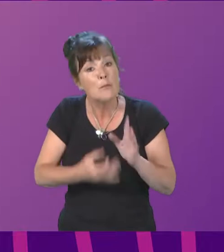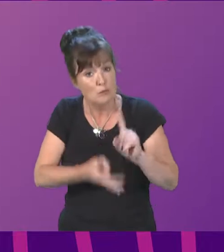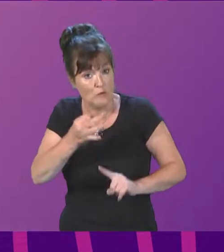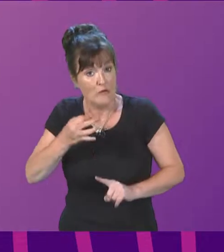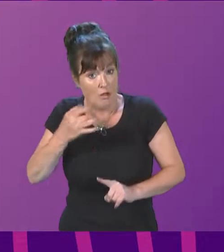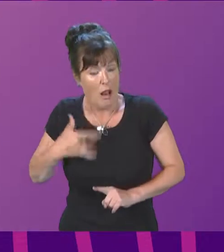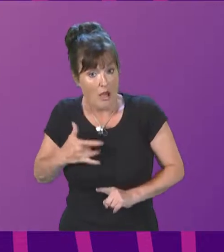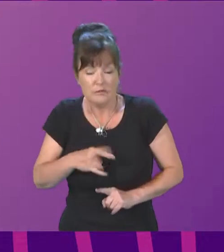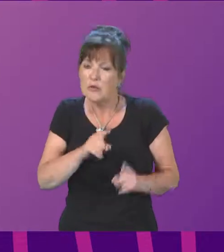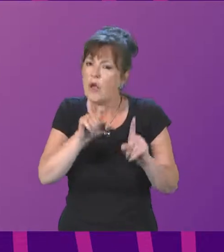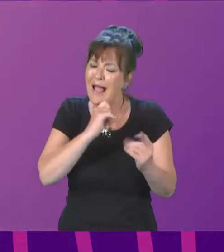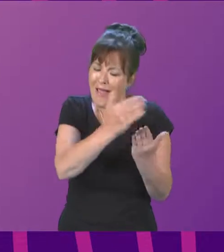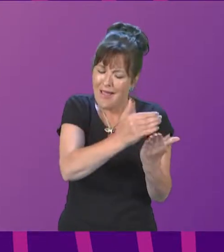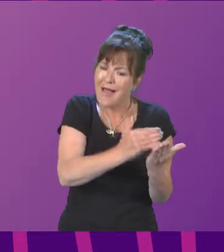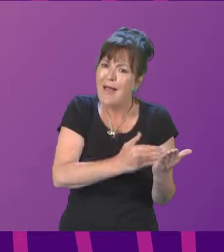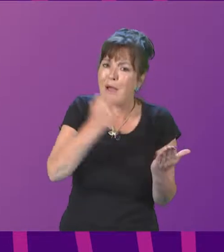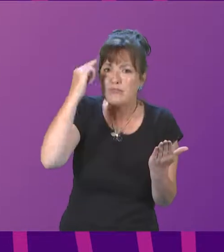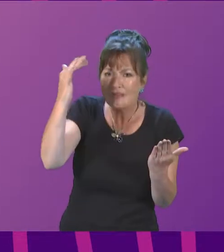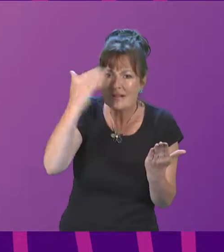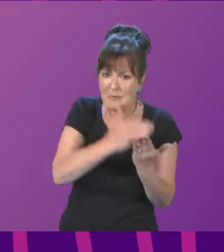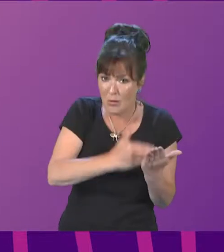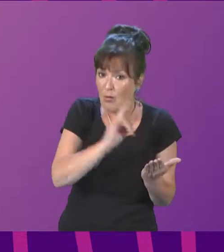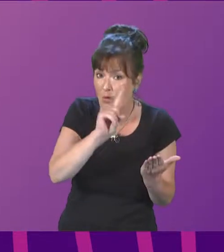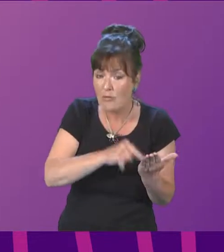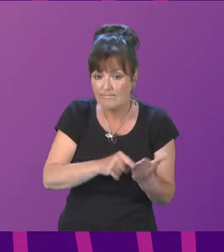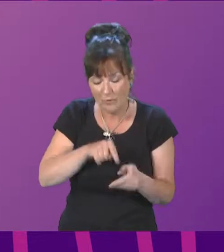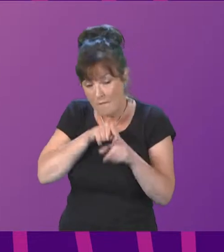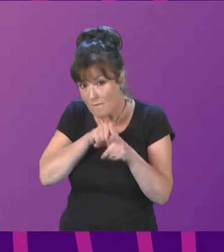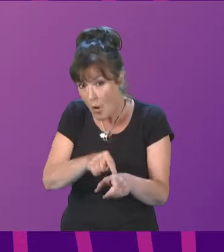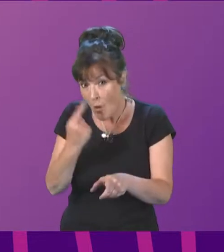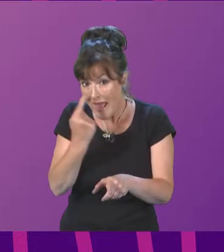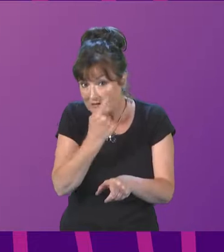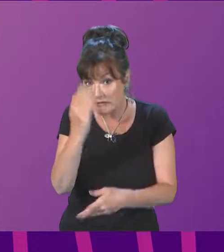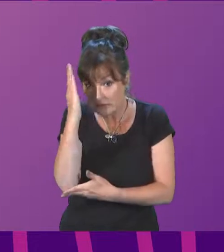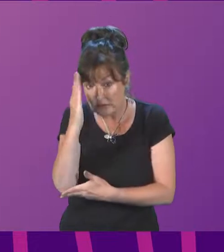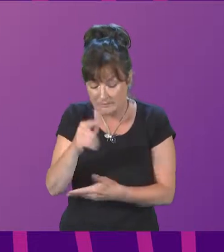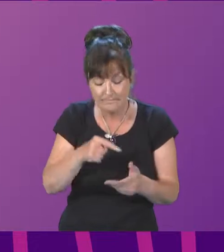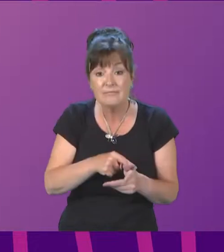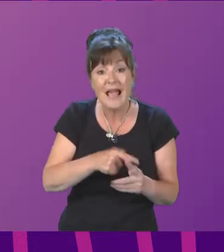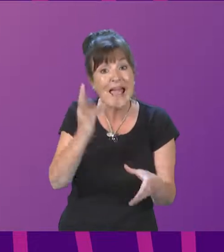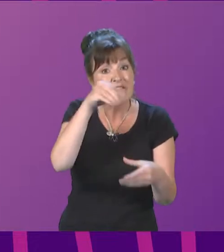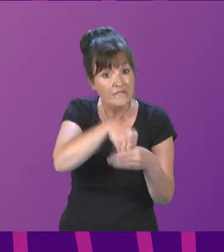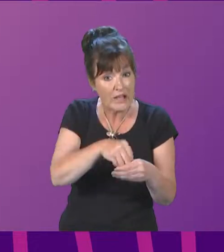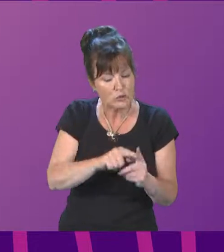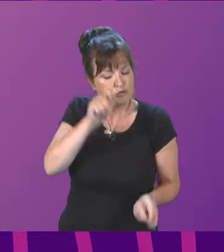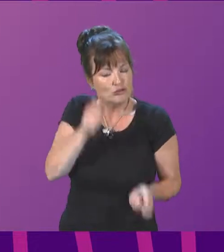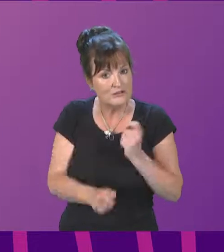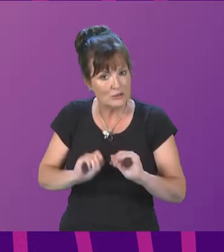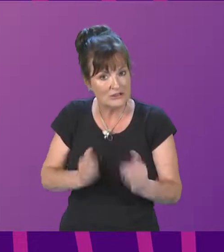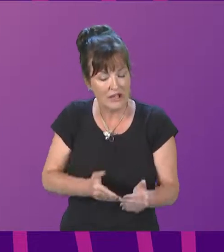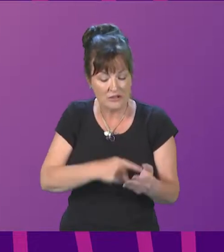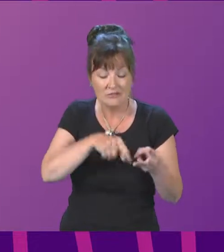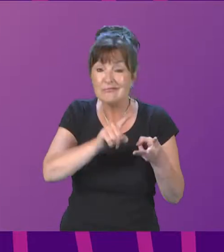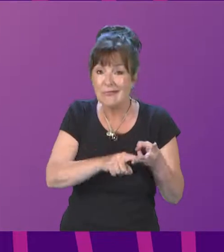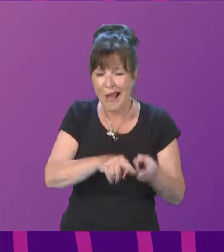of which will guide us through this emergency are follow the evidence, invest to transform services and trust